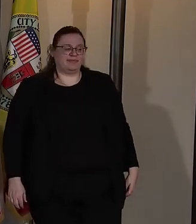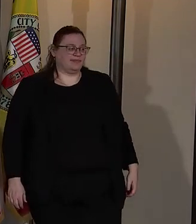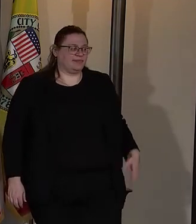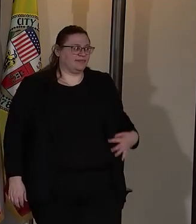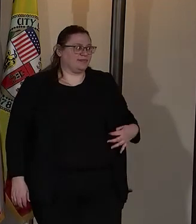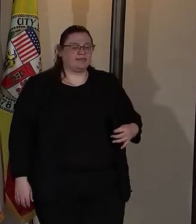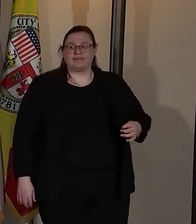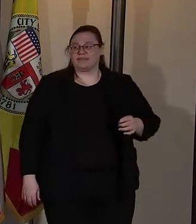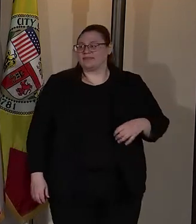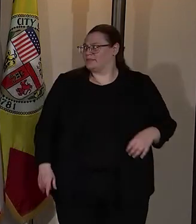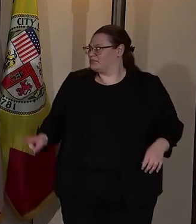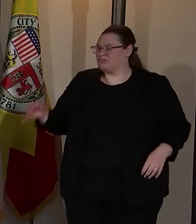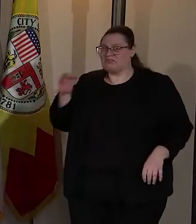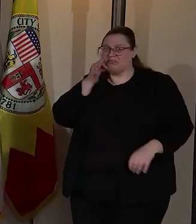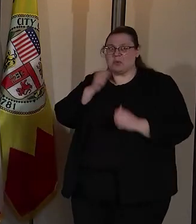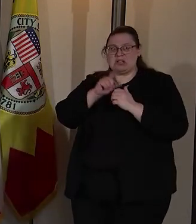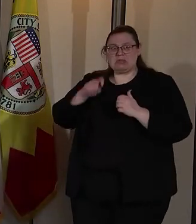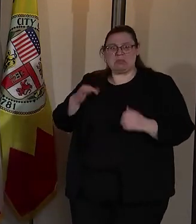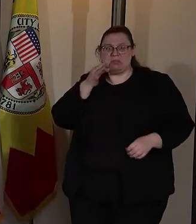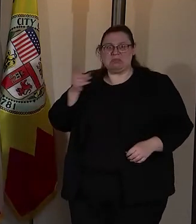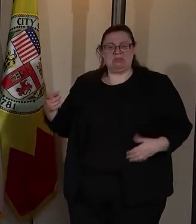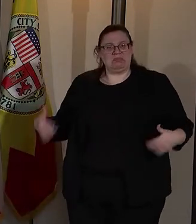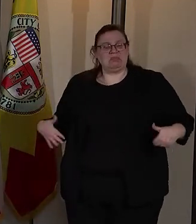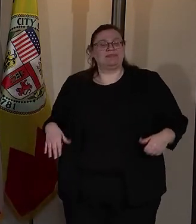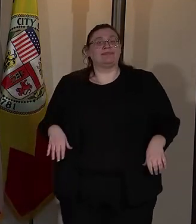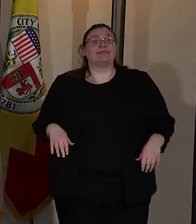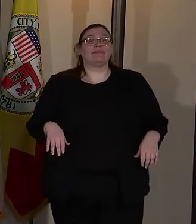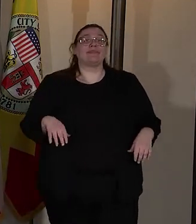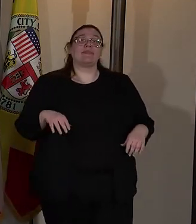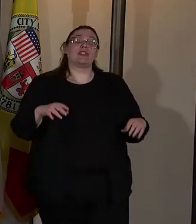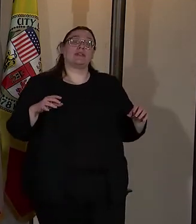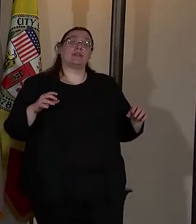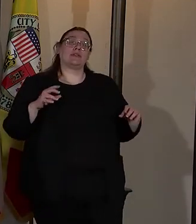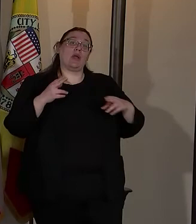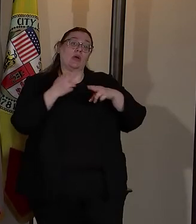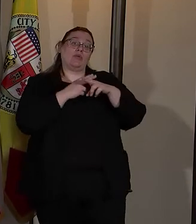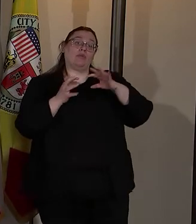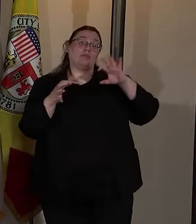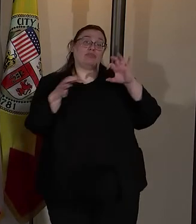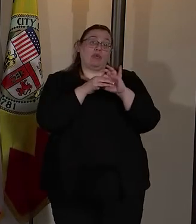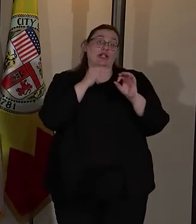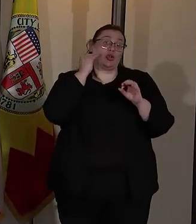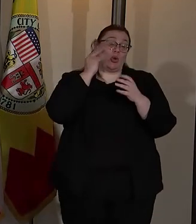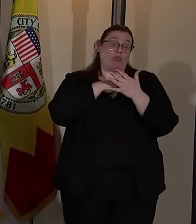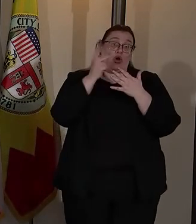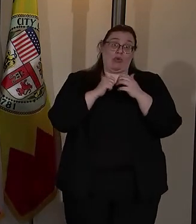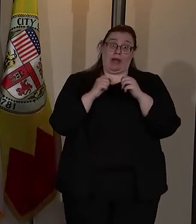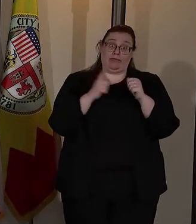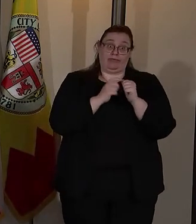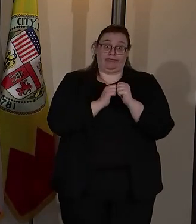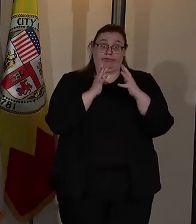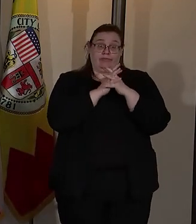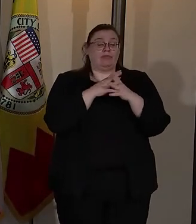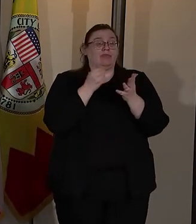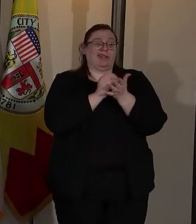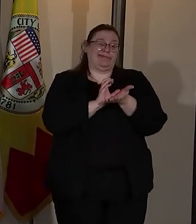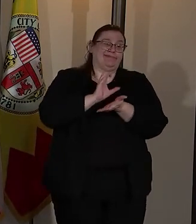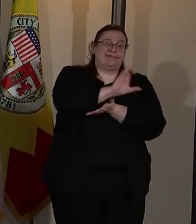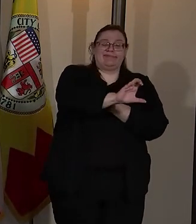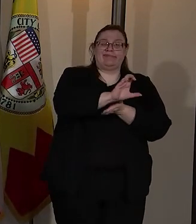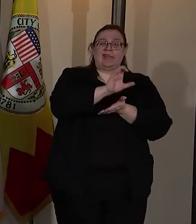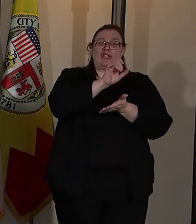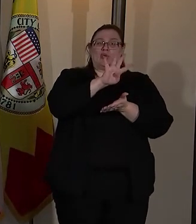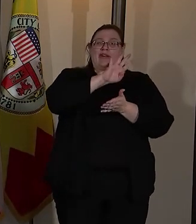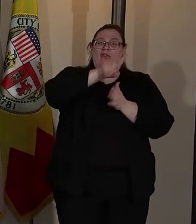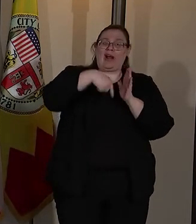Very apt at that. So when the bridge home program first began, we dedicated resources 24 hours a day,